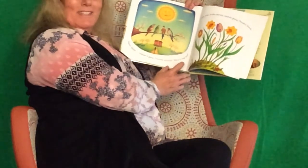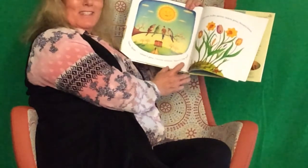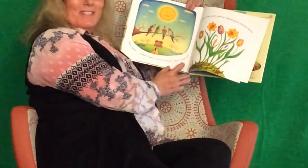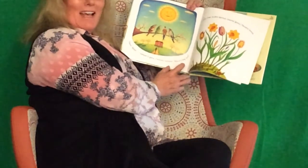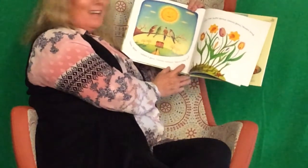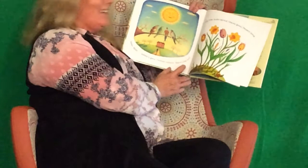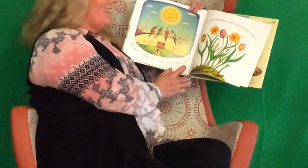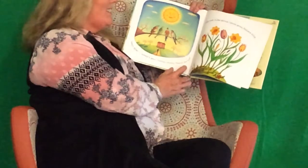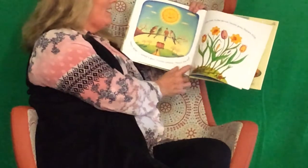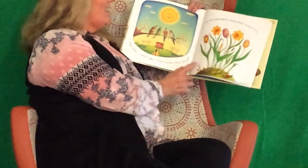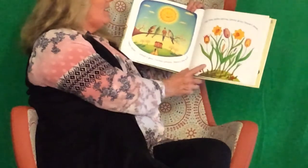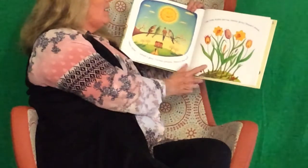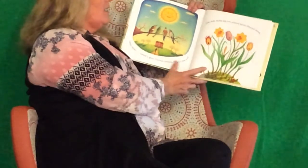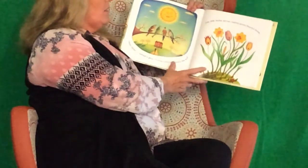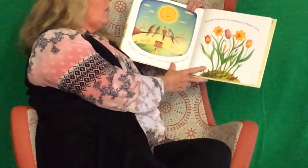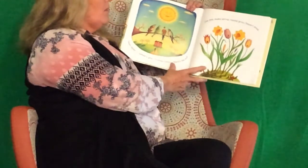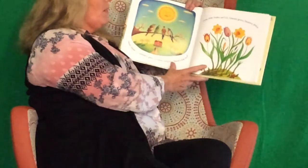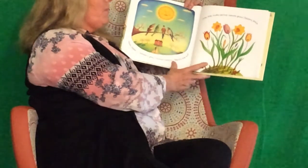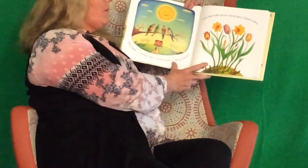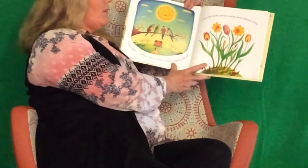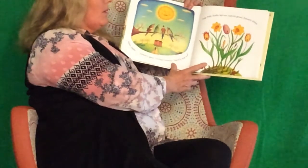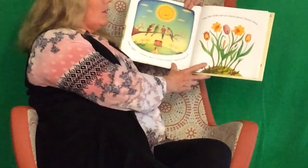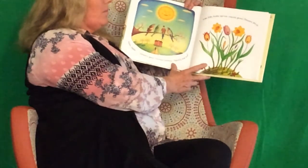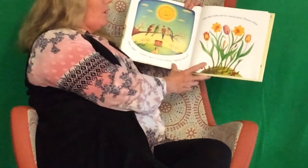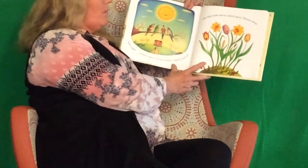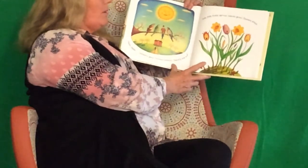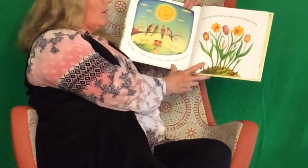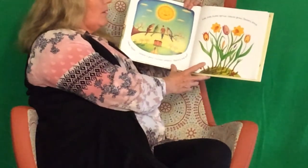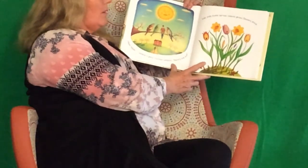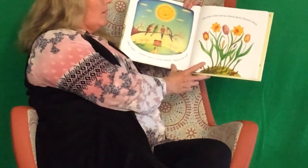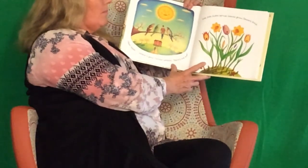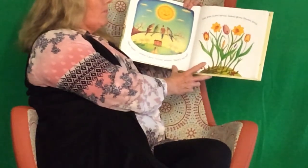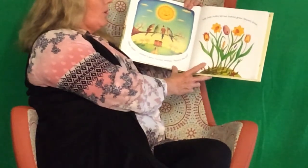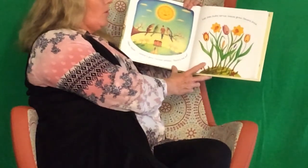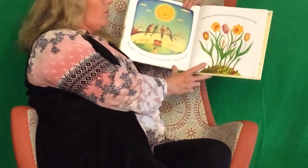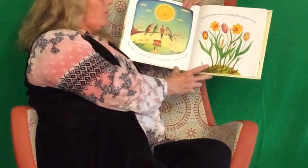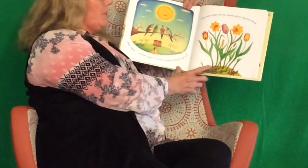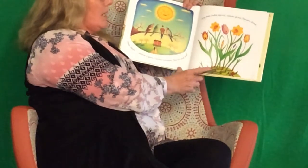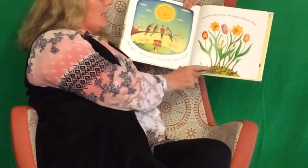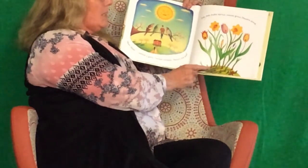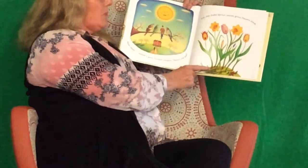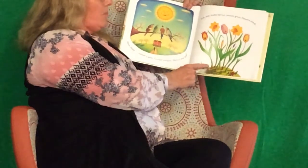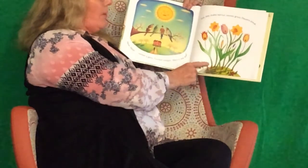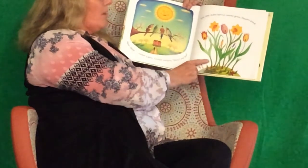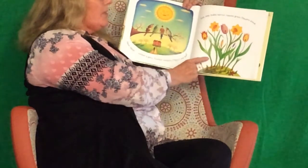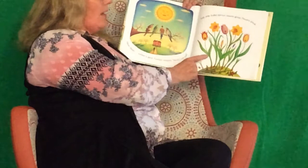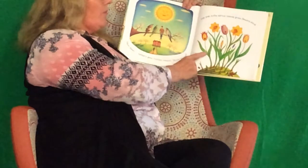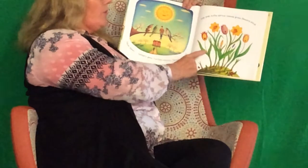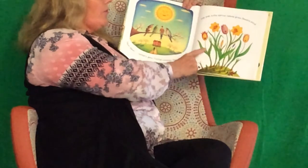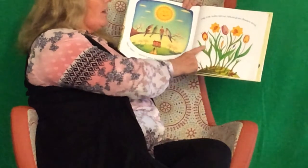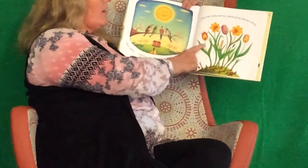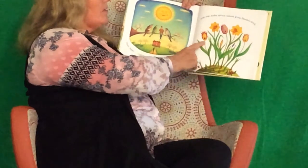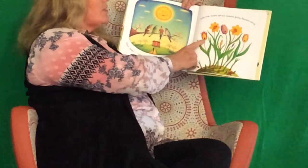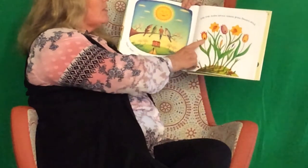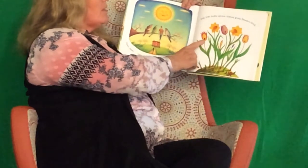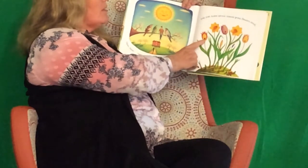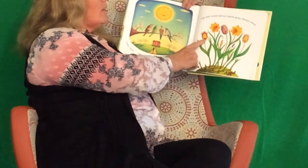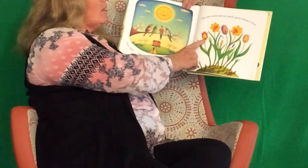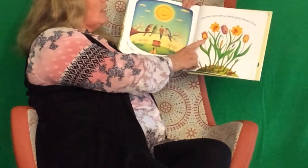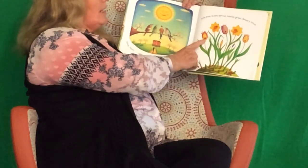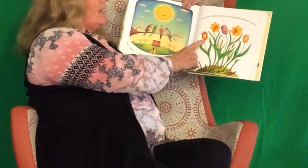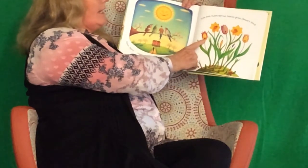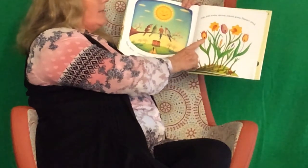Here's the sun. Pop, pop. Bulbs sprout out the ground.